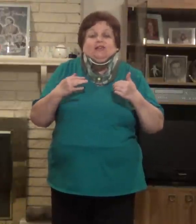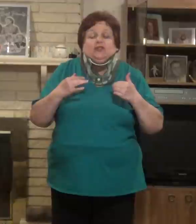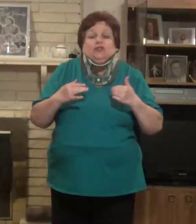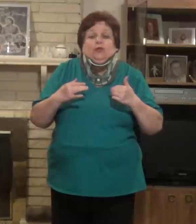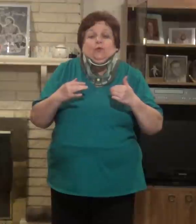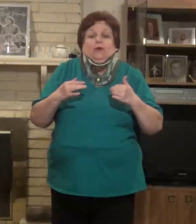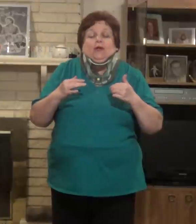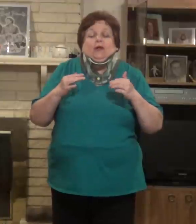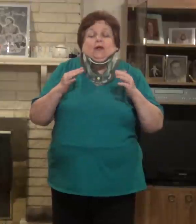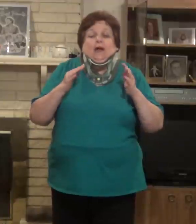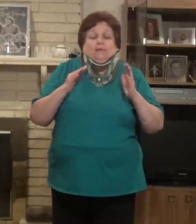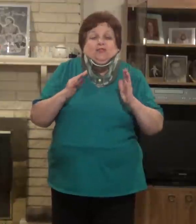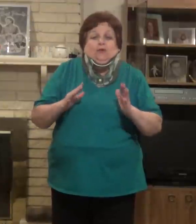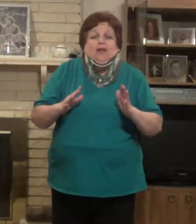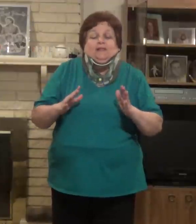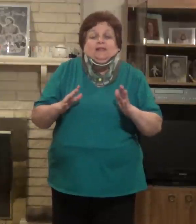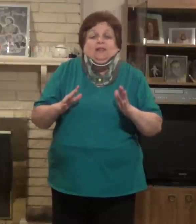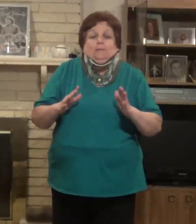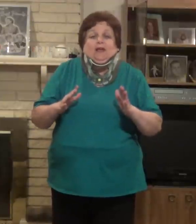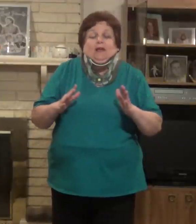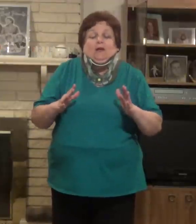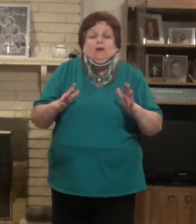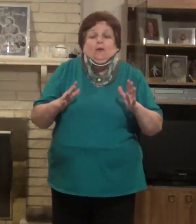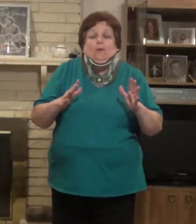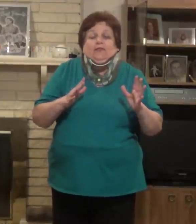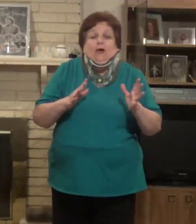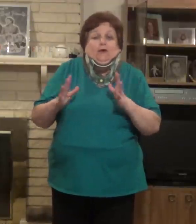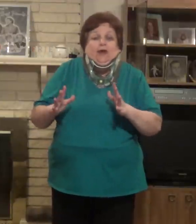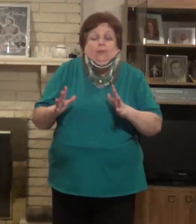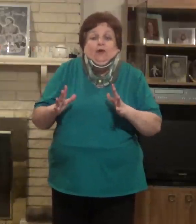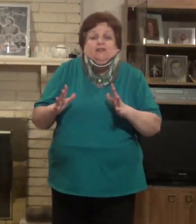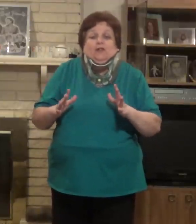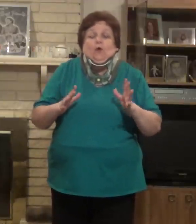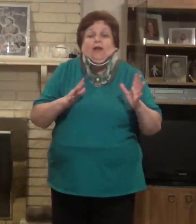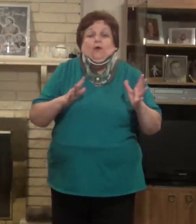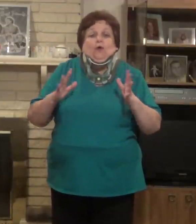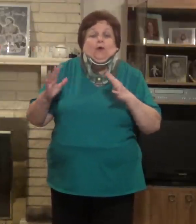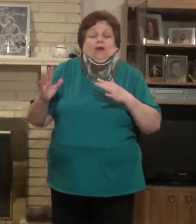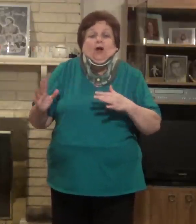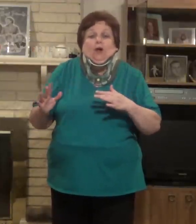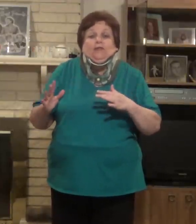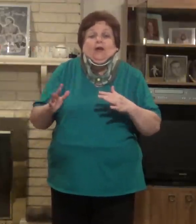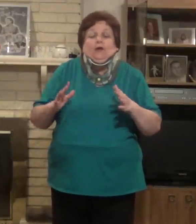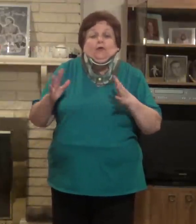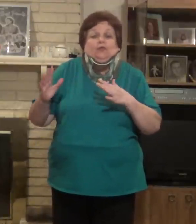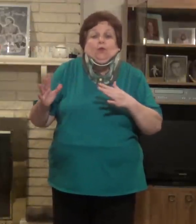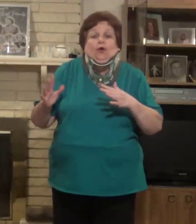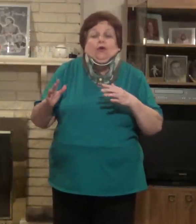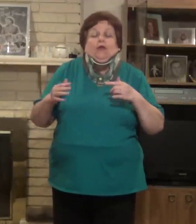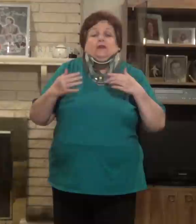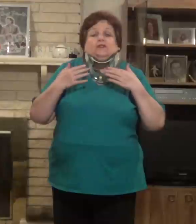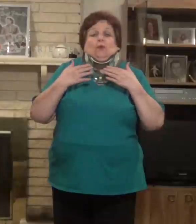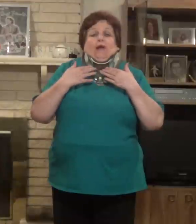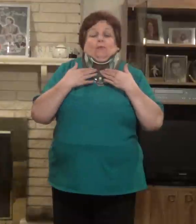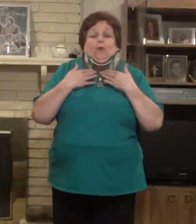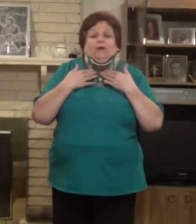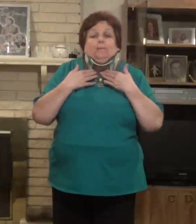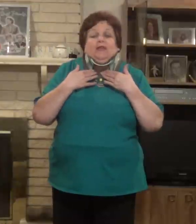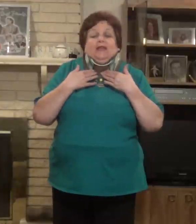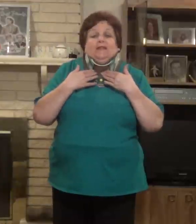to do. I'm still not sleeping without a neck brace though. I don't go in a car without it or to work. So I'm going to be in